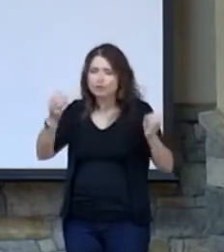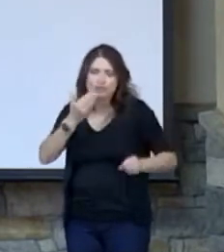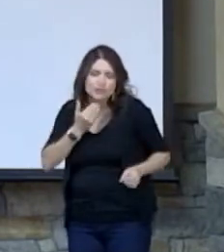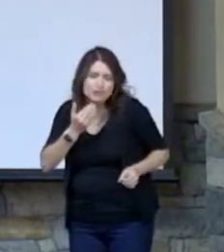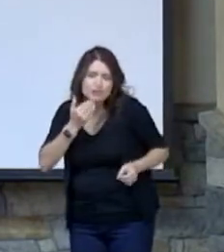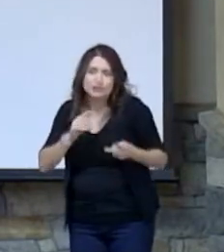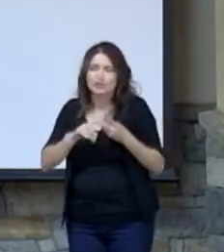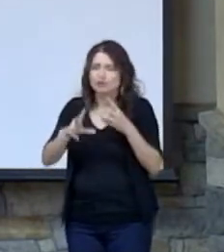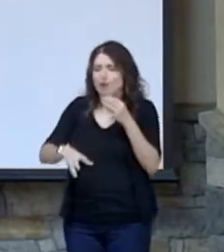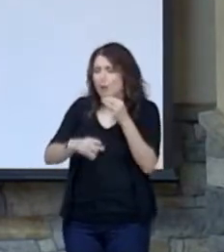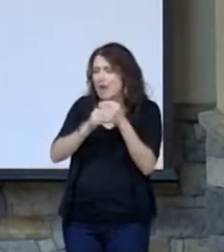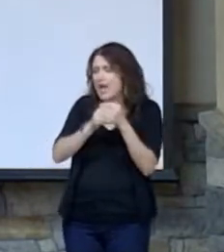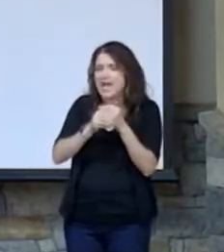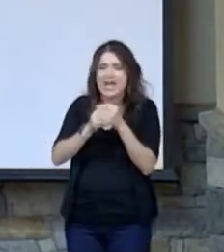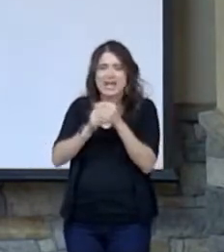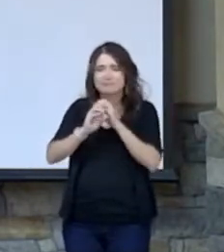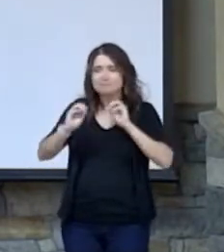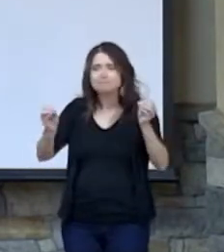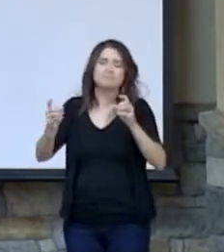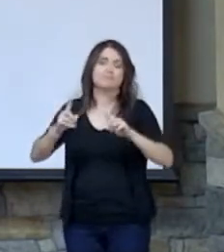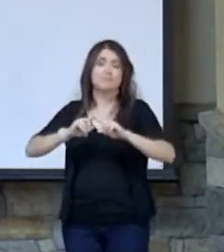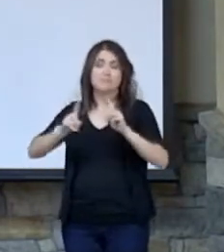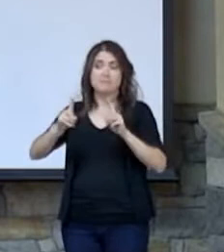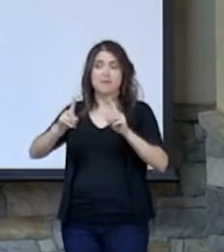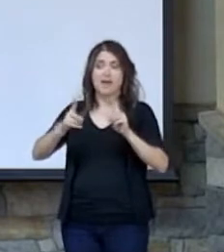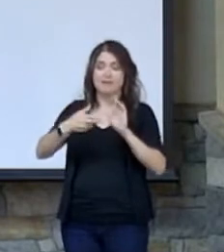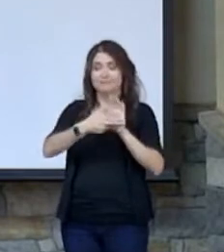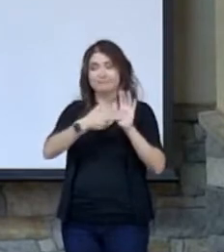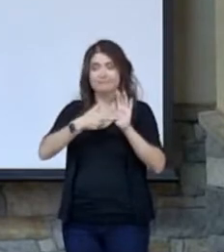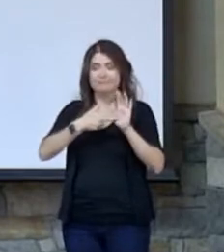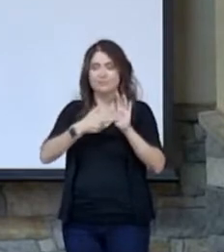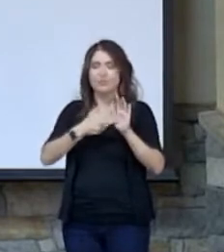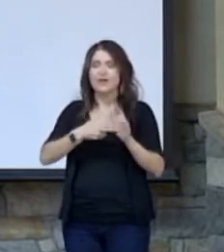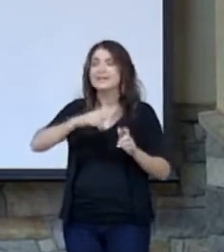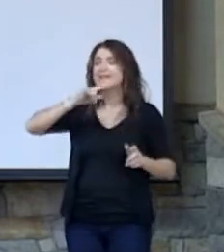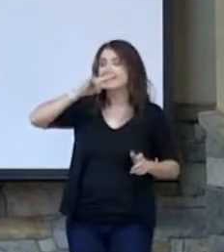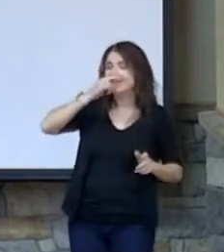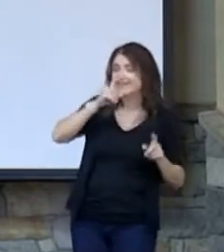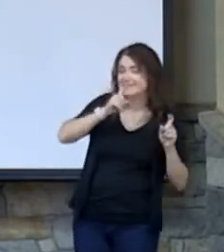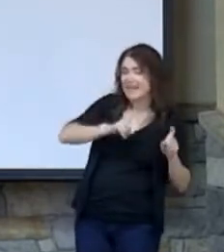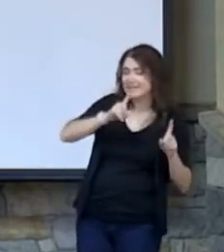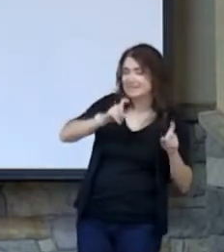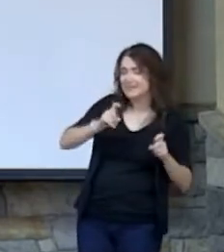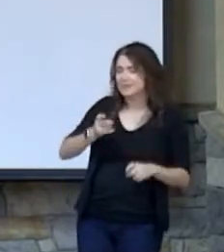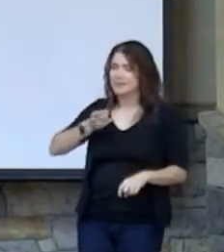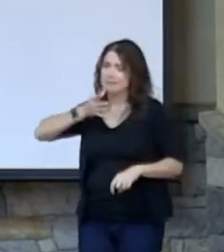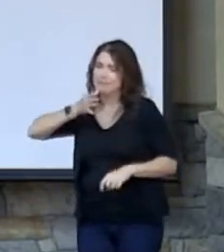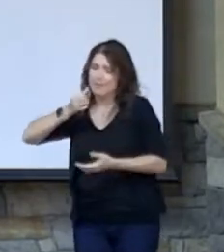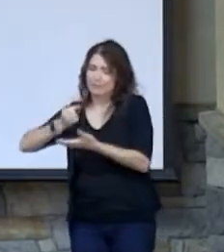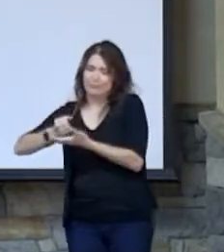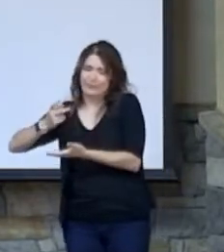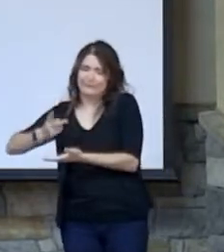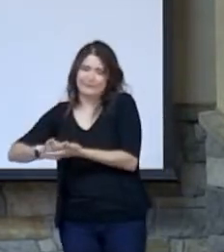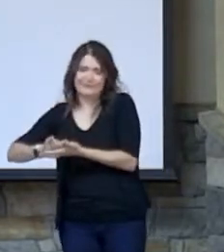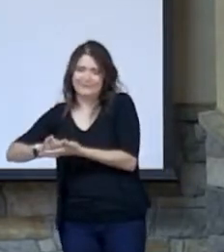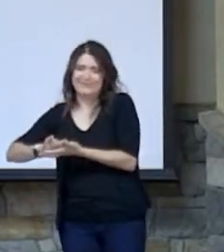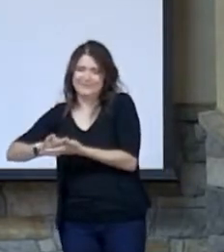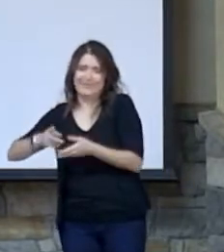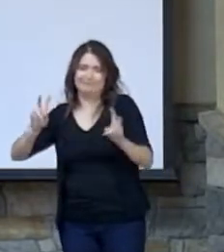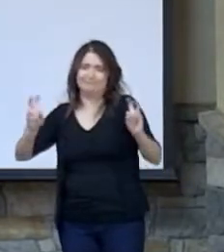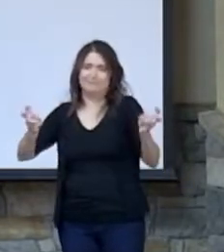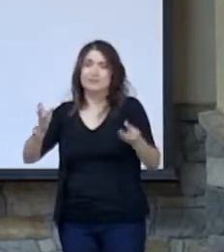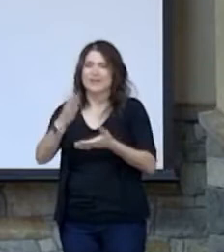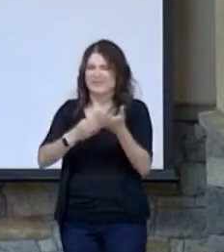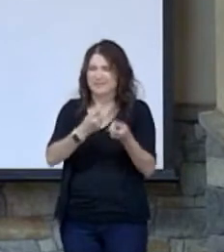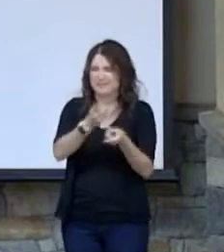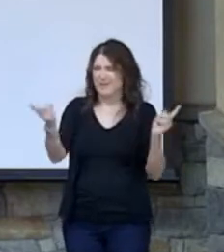no added preservatives, but their tagline was this, kid tested, mother approved. And so some of you already